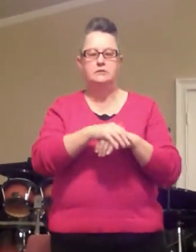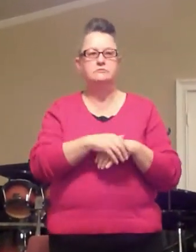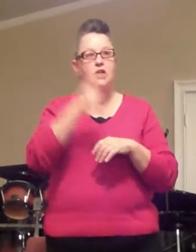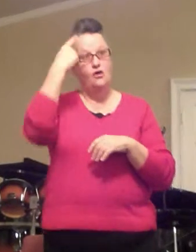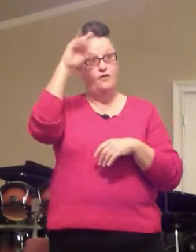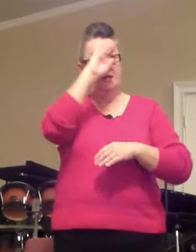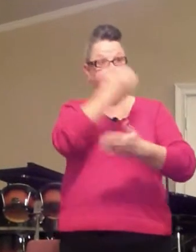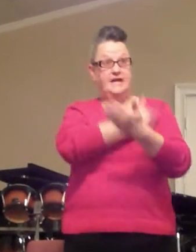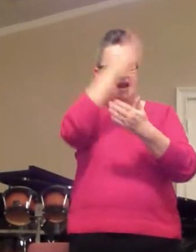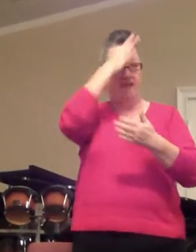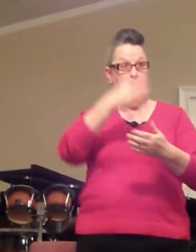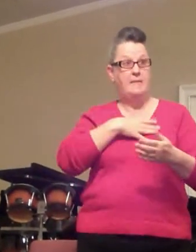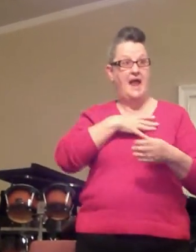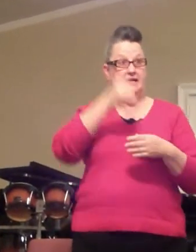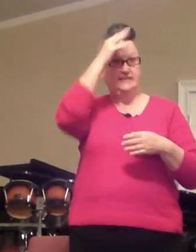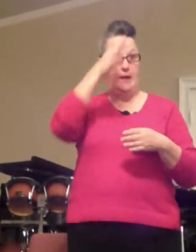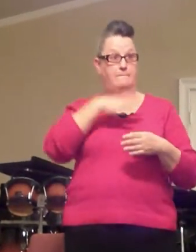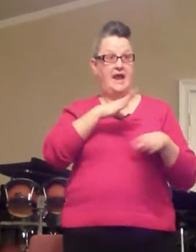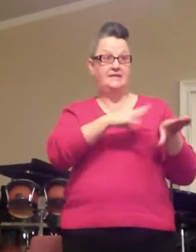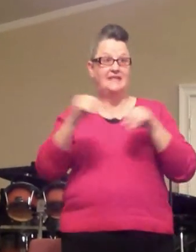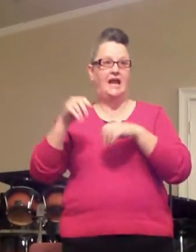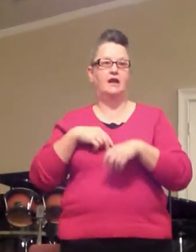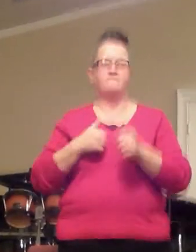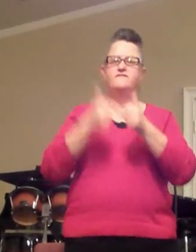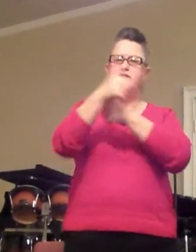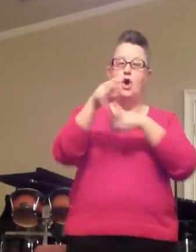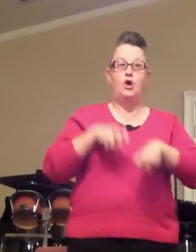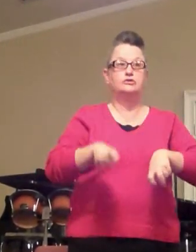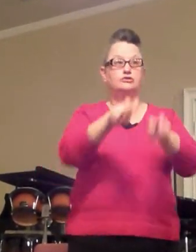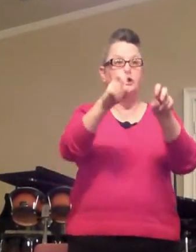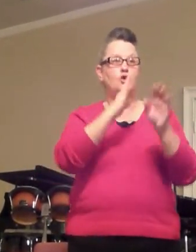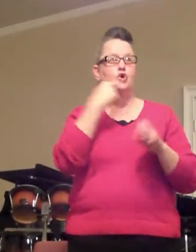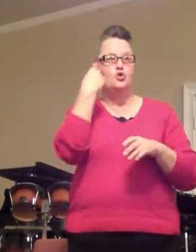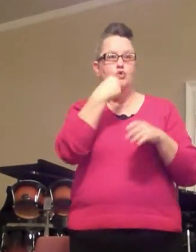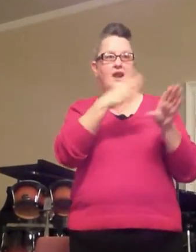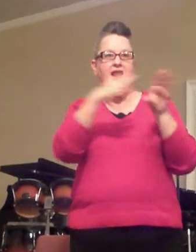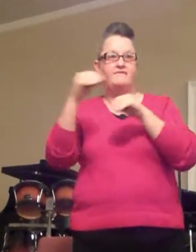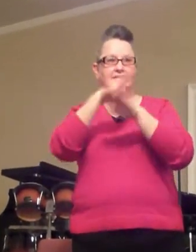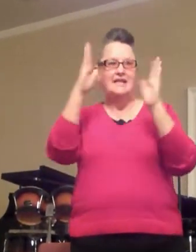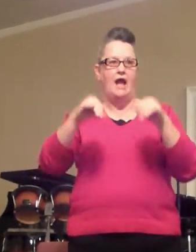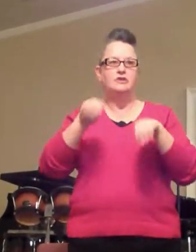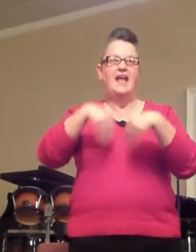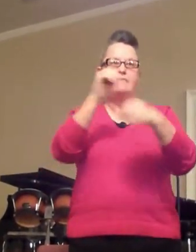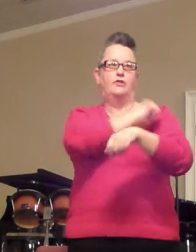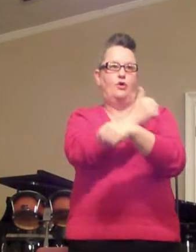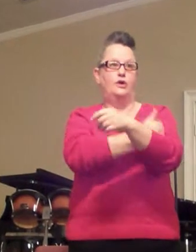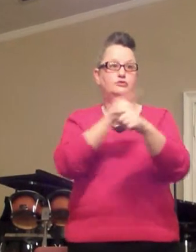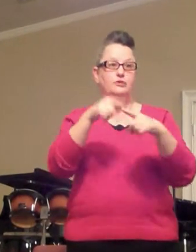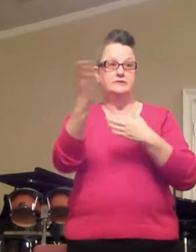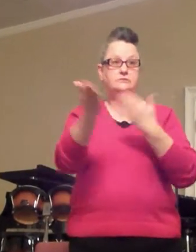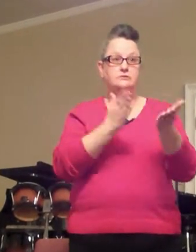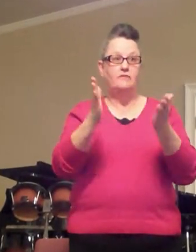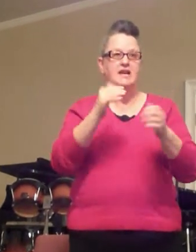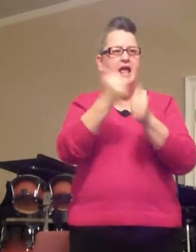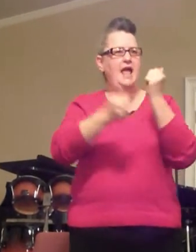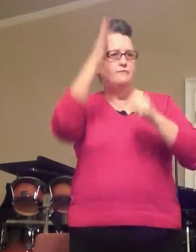son of man is as a man taking a far journey who left his house and gave authority to his servants and to every man his work